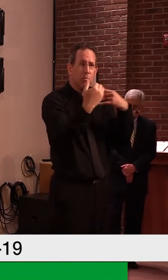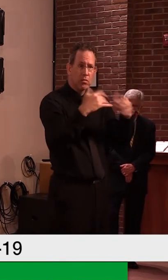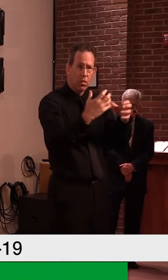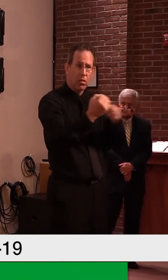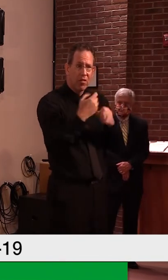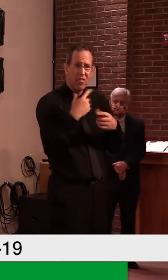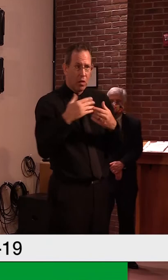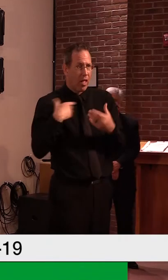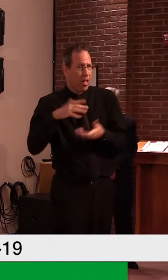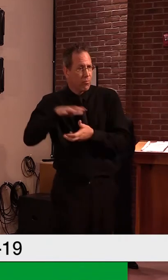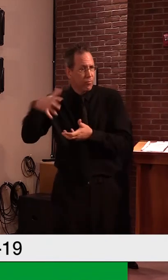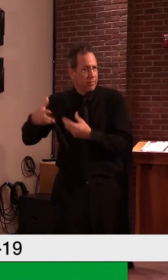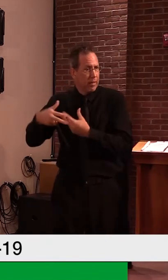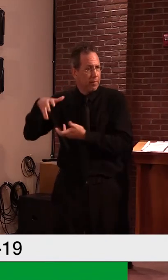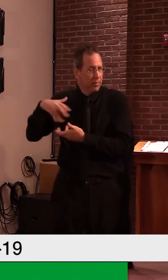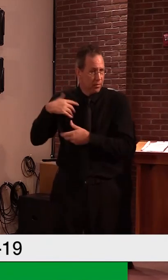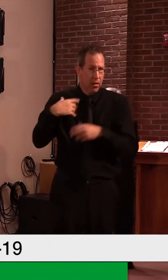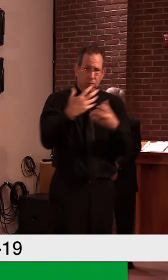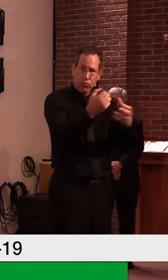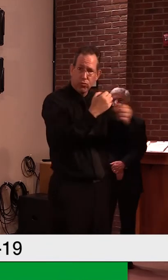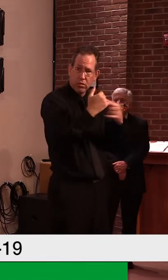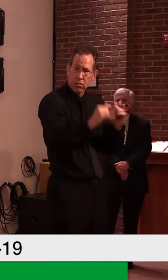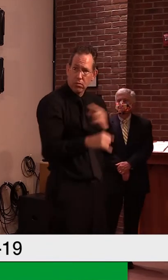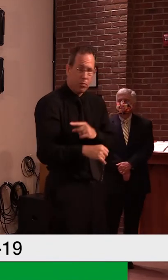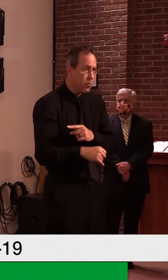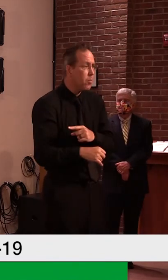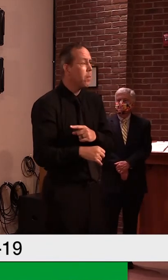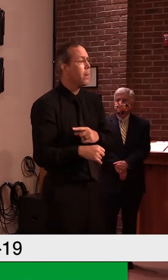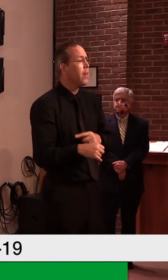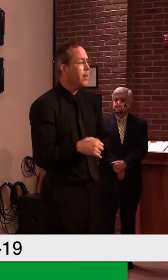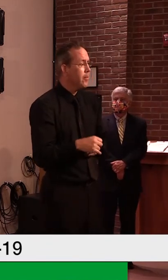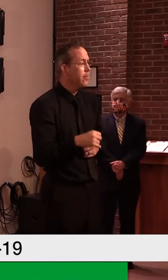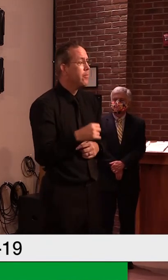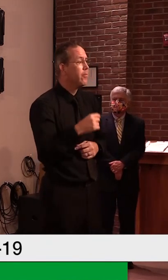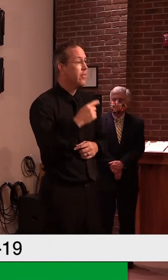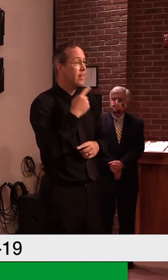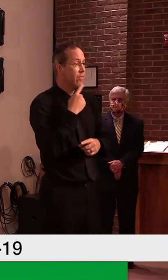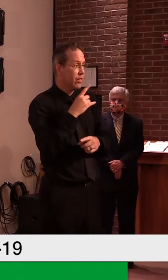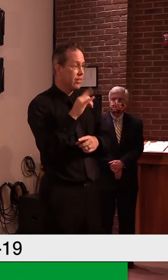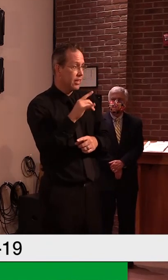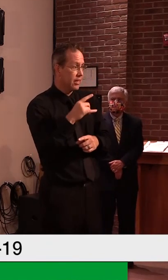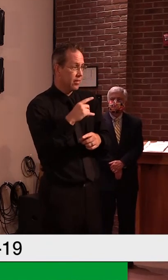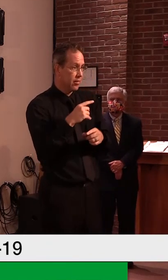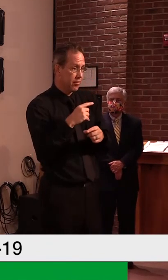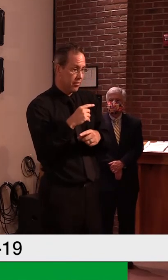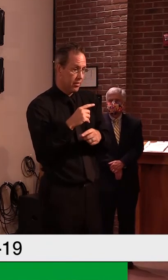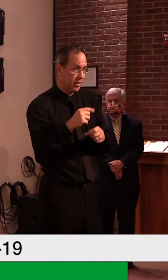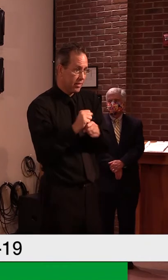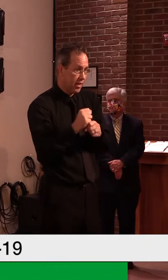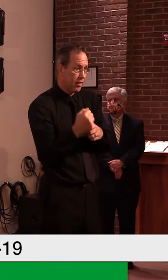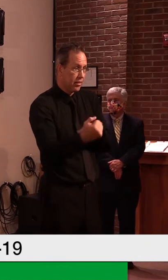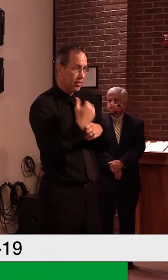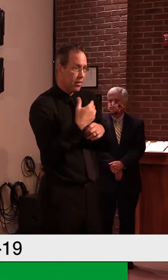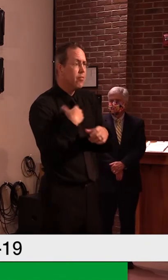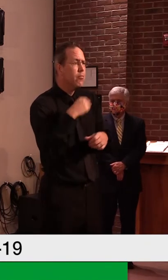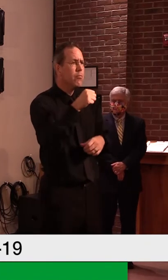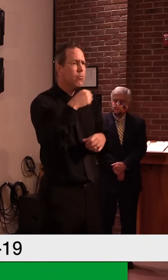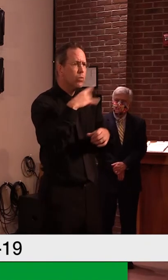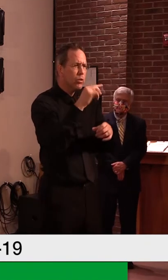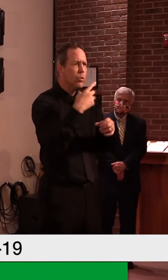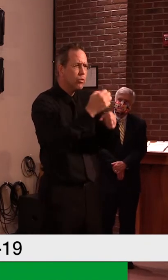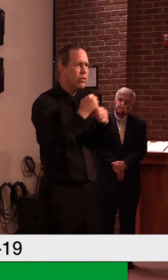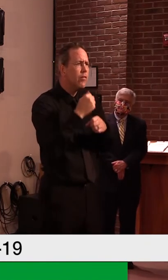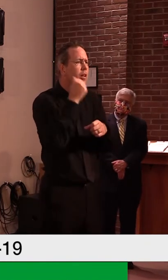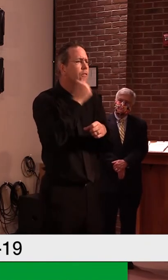couldn't hear, uh, your comment, but if you said, uh, we do have supplies coming in, uh, every day, um, so, and that's